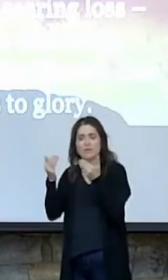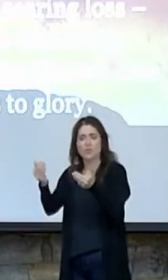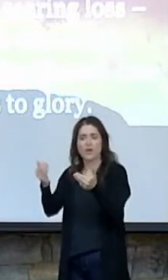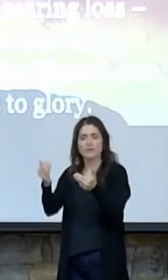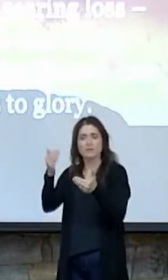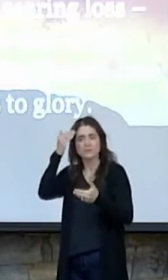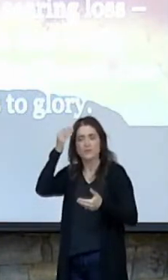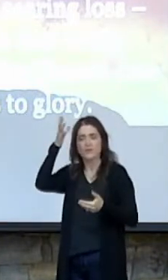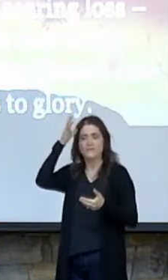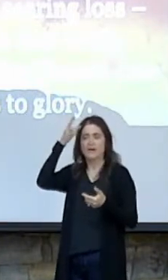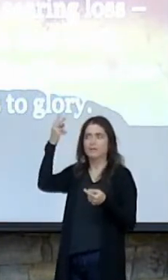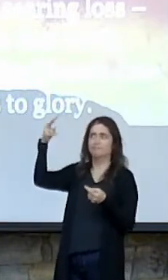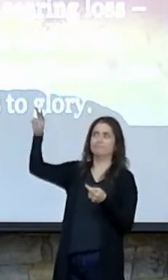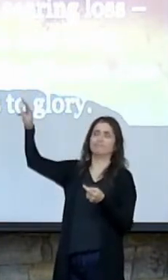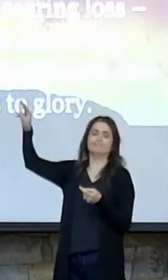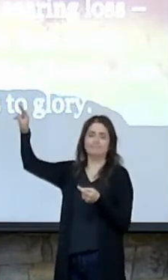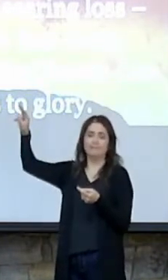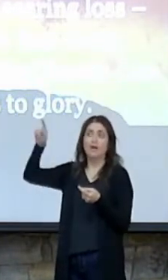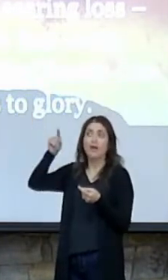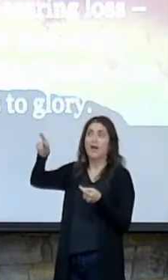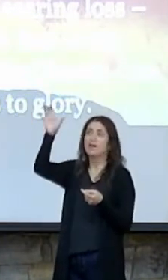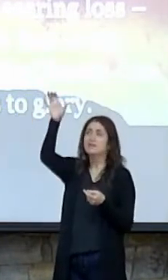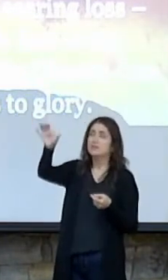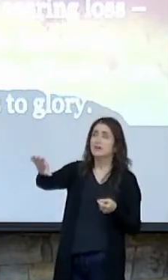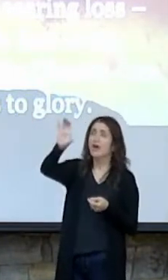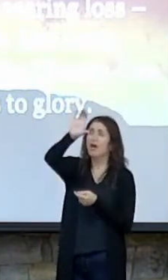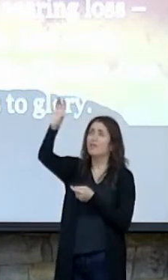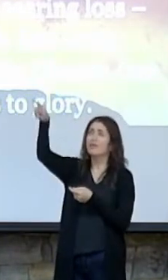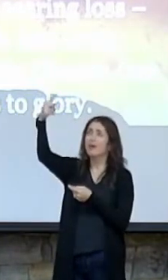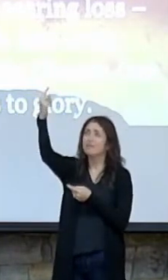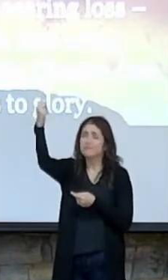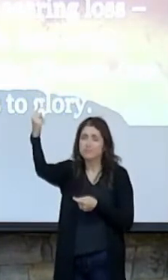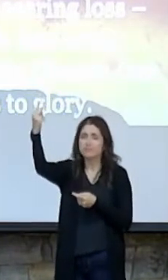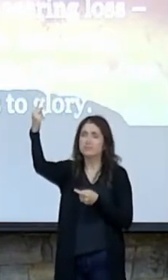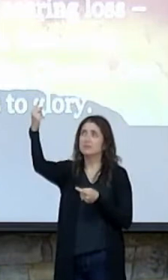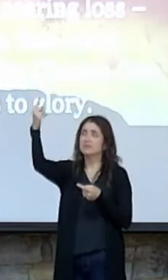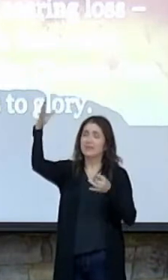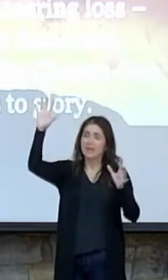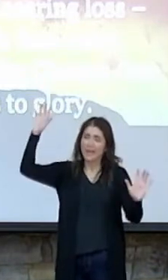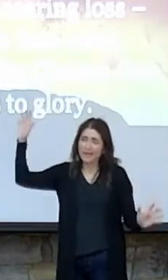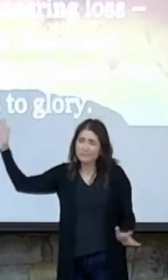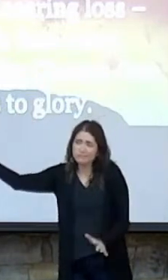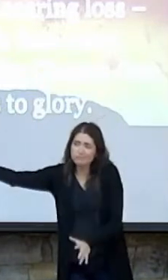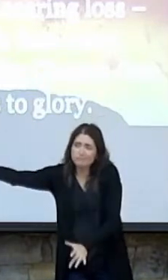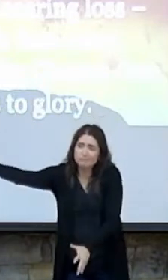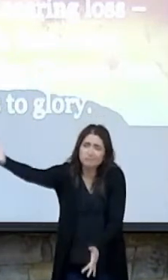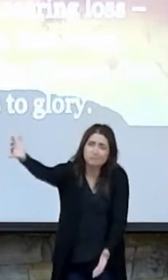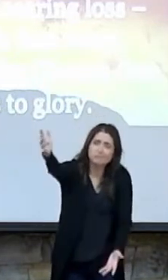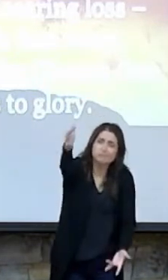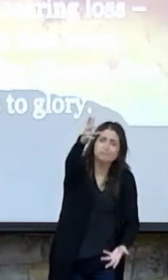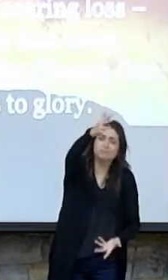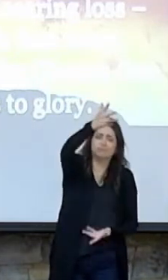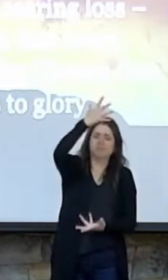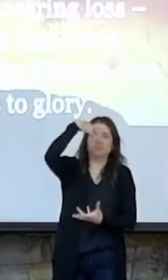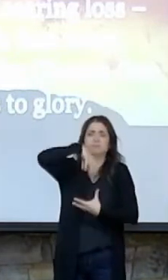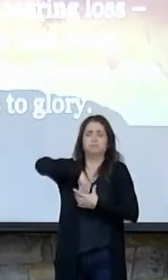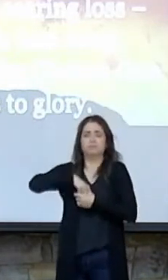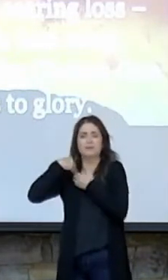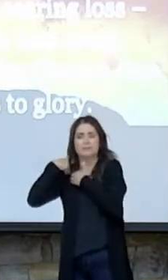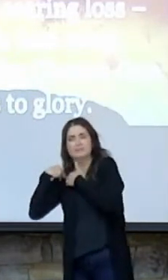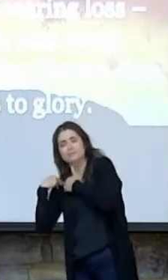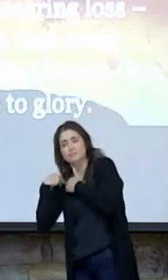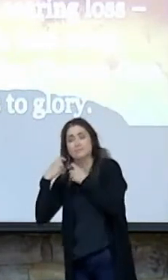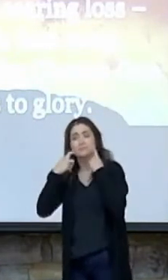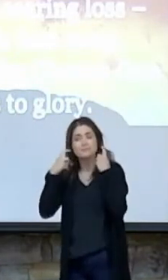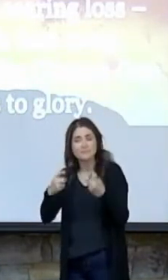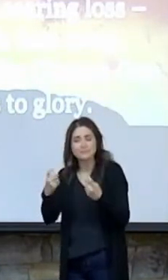hung upon that cross, and bore the sins of the world, the Father turned His face away.